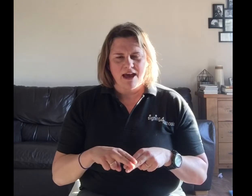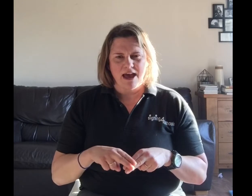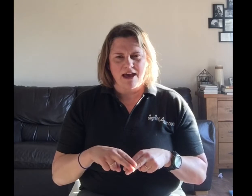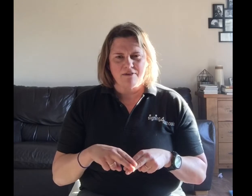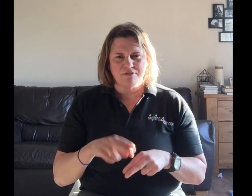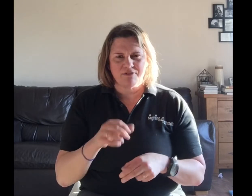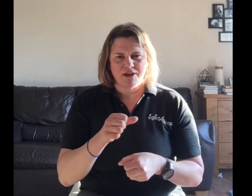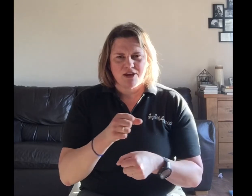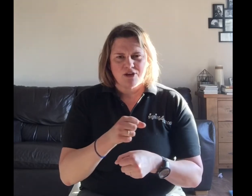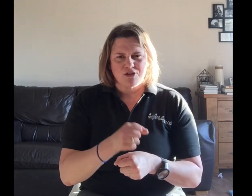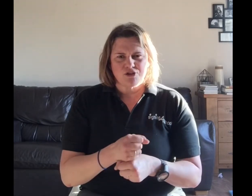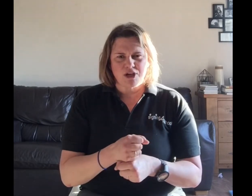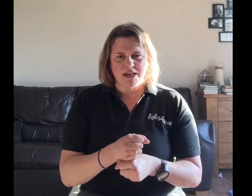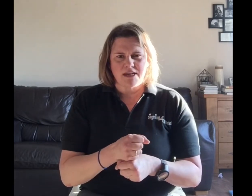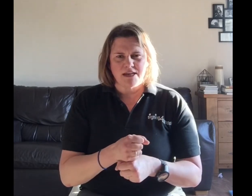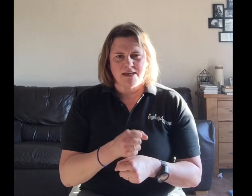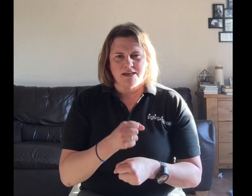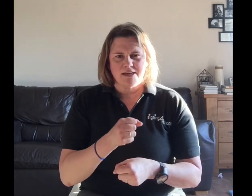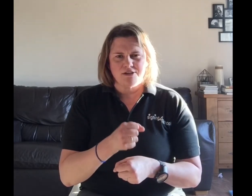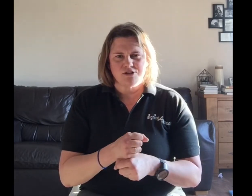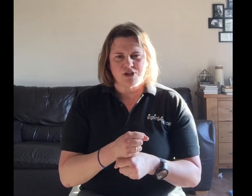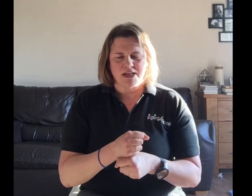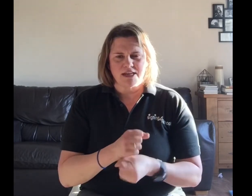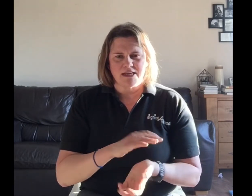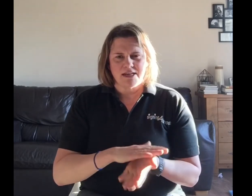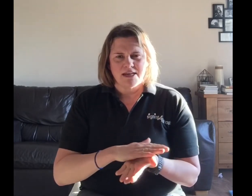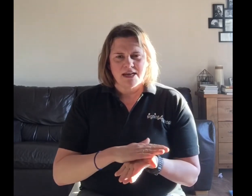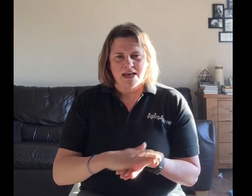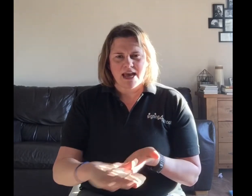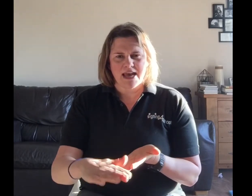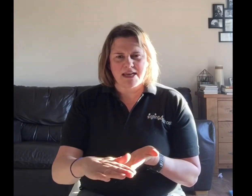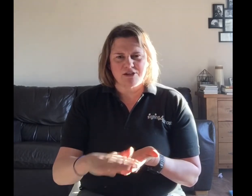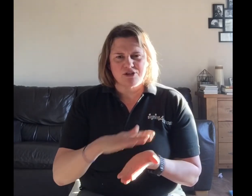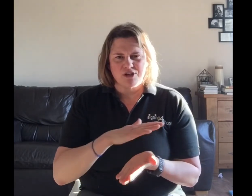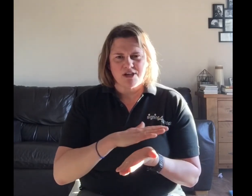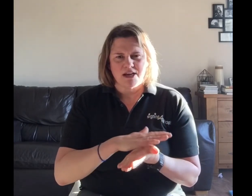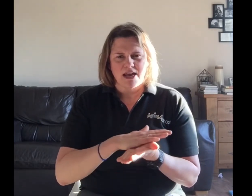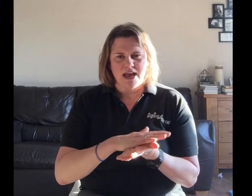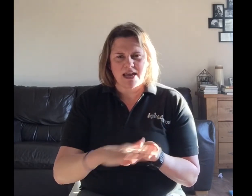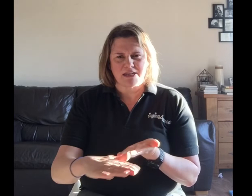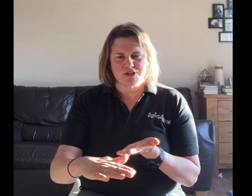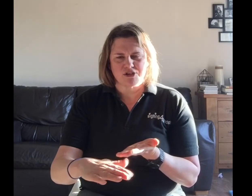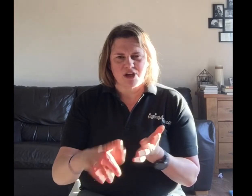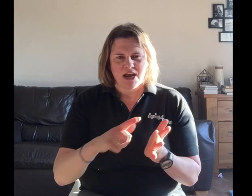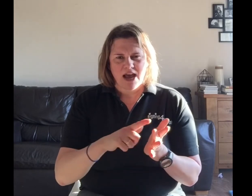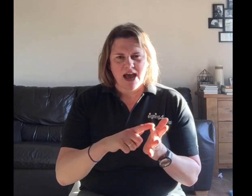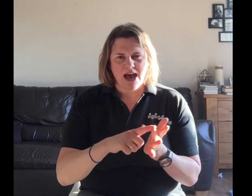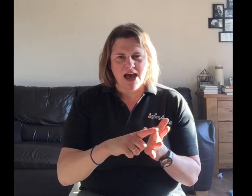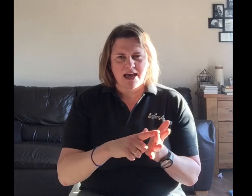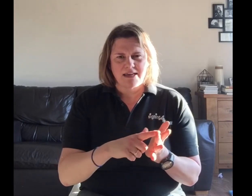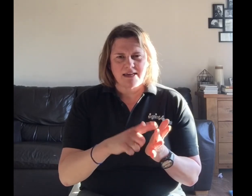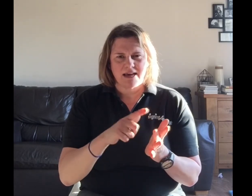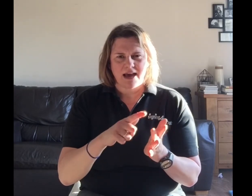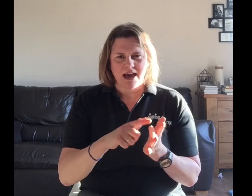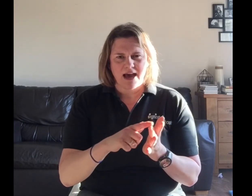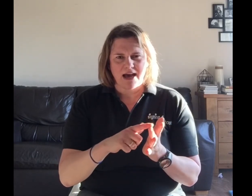F, G, G, G, H, H, I, I,